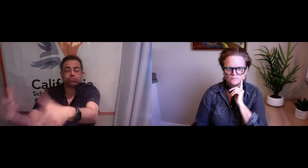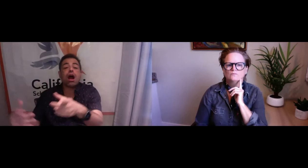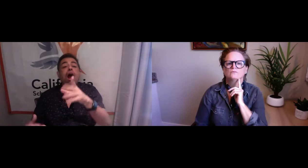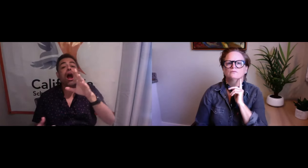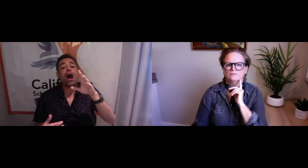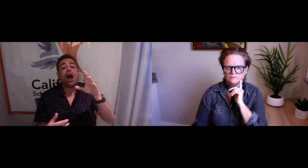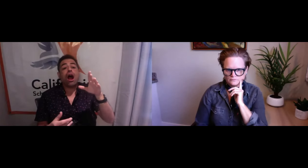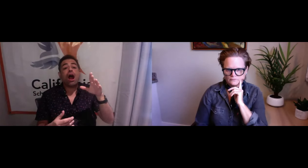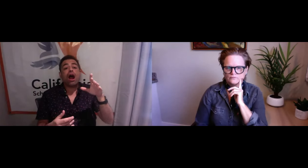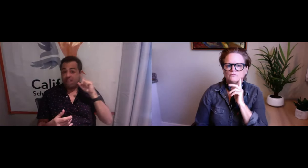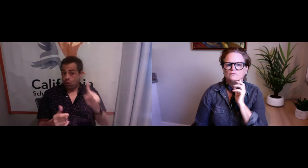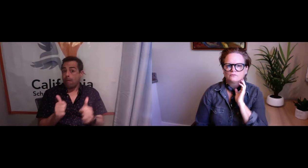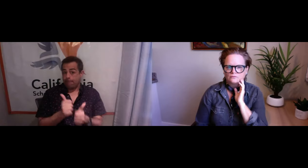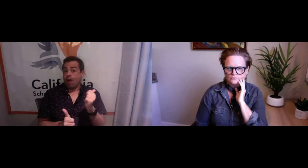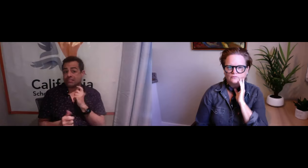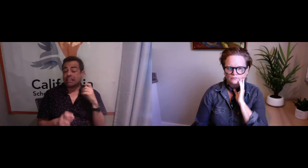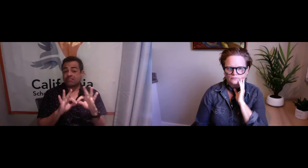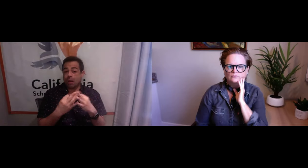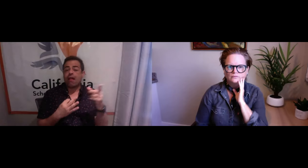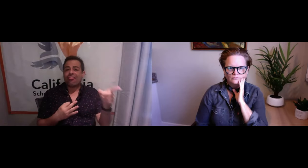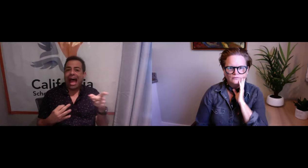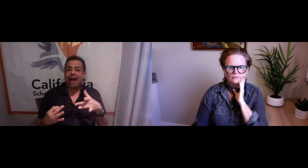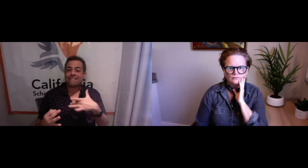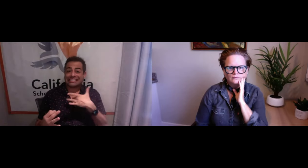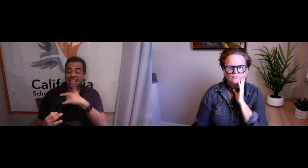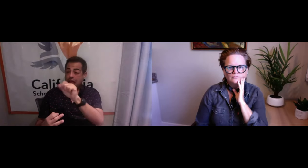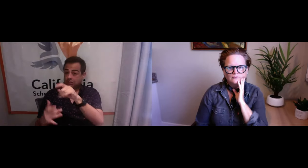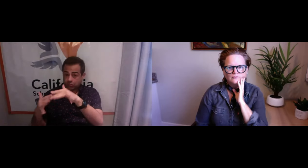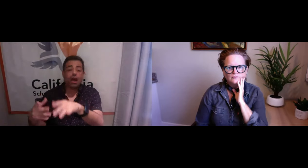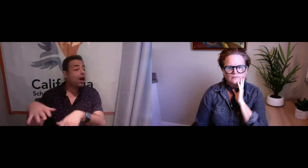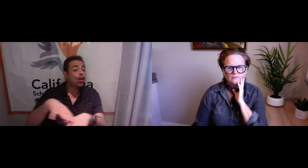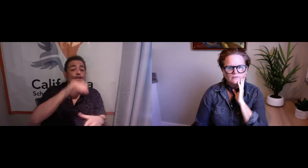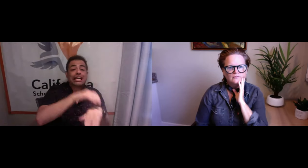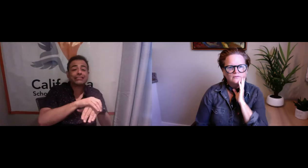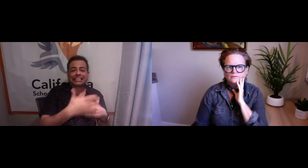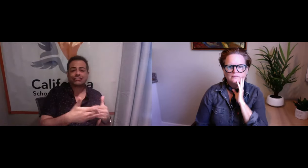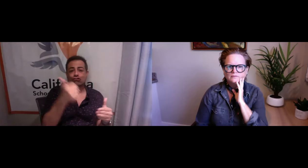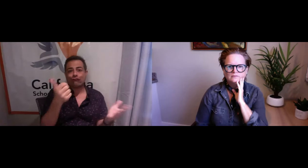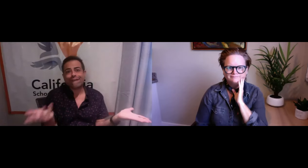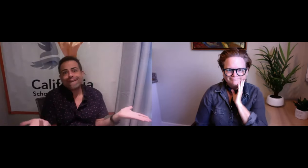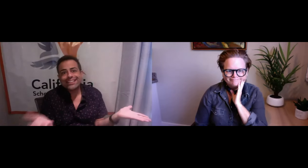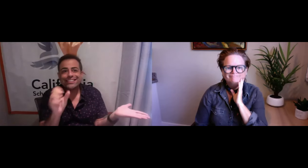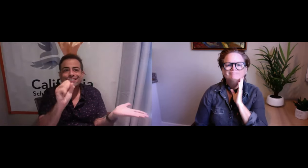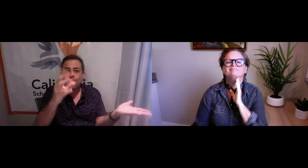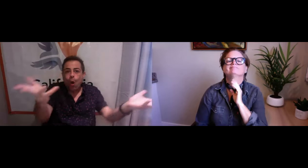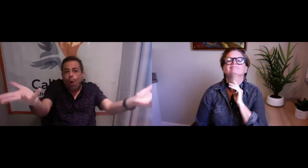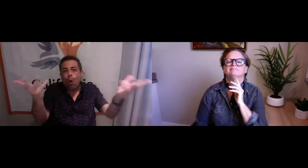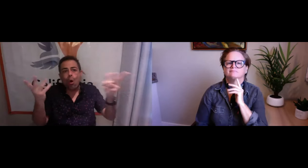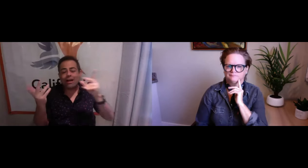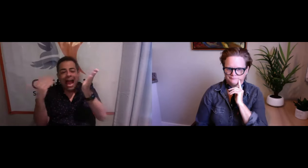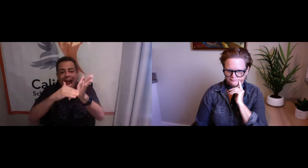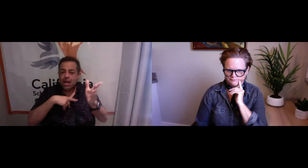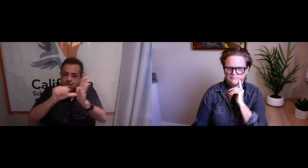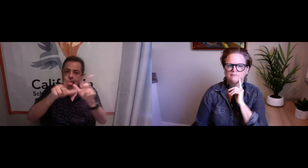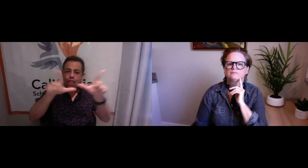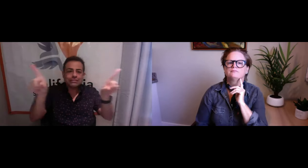learn ASL and still apply these same techniques. For families that do Spanish and know ASL, then